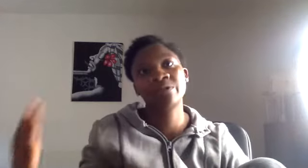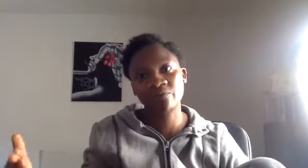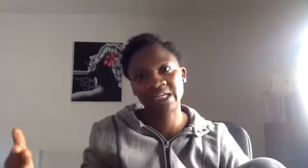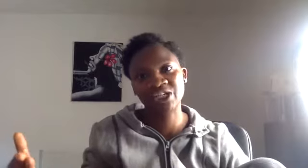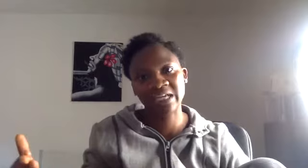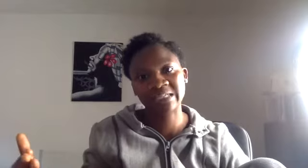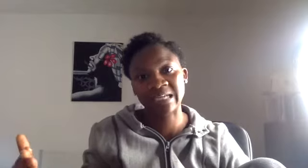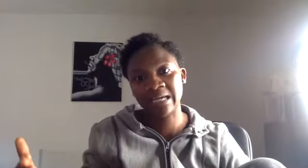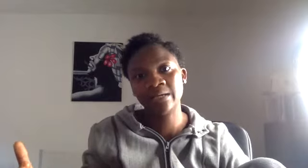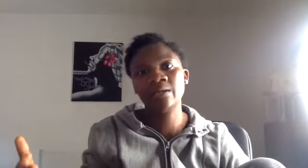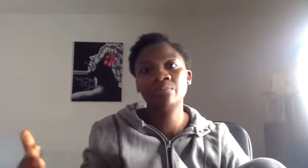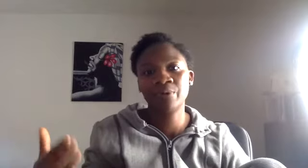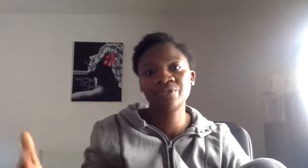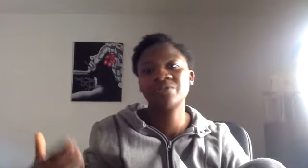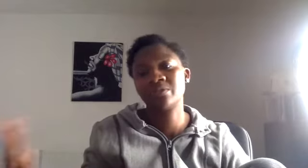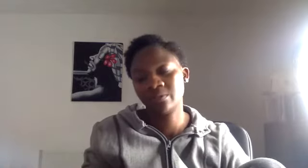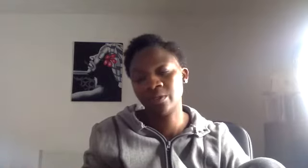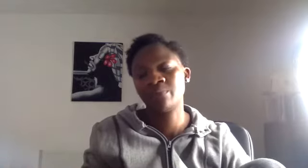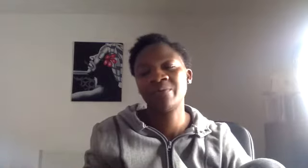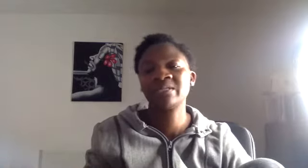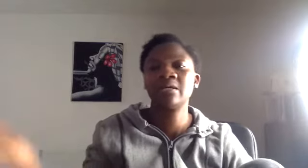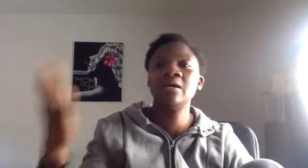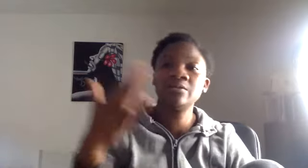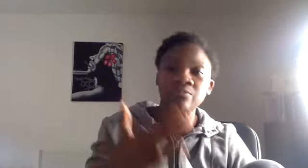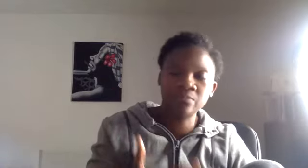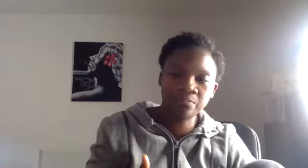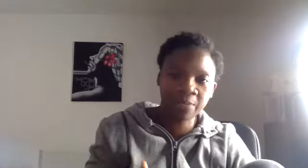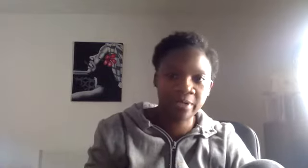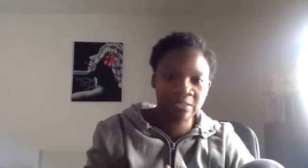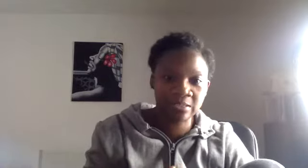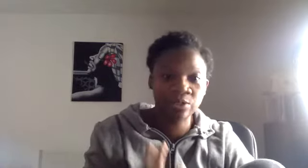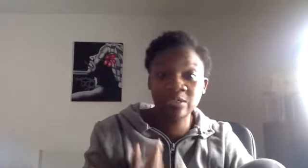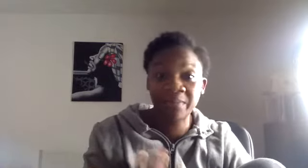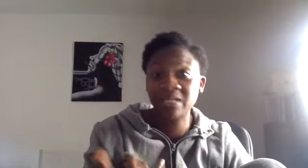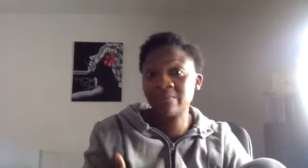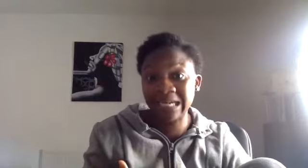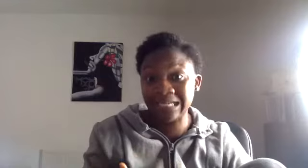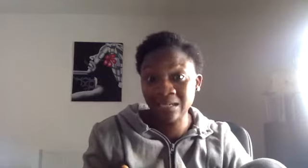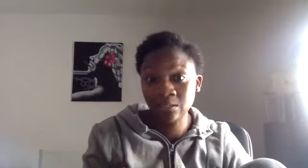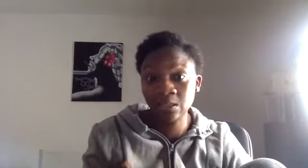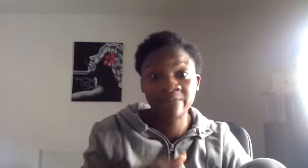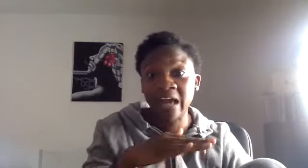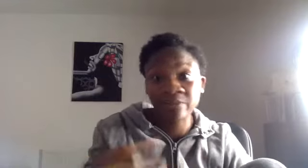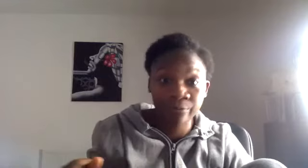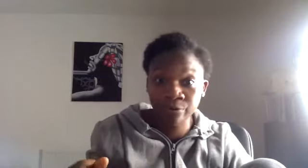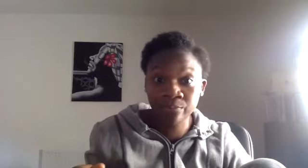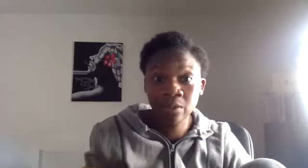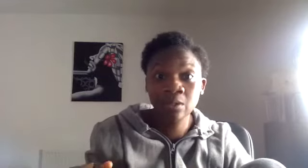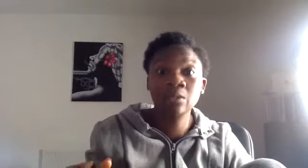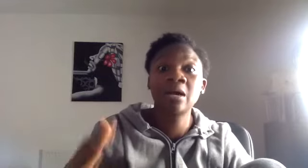conversation yesterday, Boris Johnson, you know, our prime minister, people then started to contact me directly. So they forget the group, come